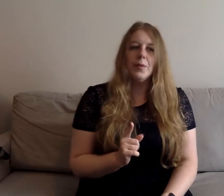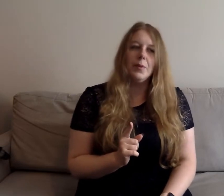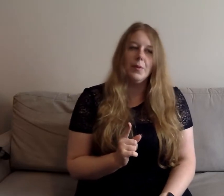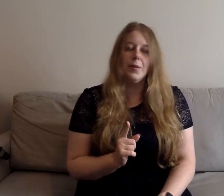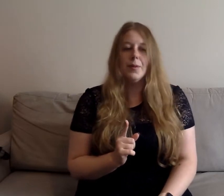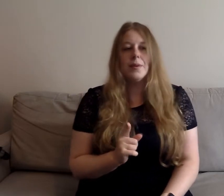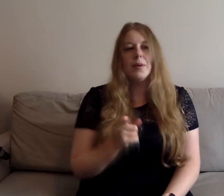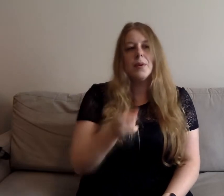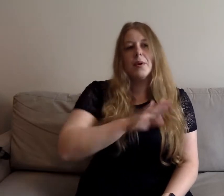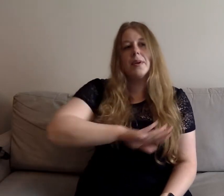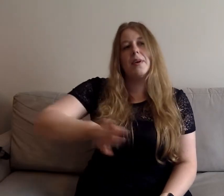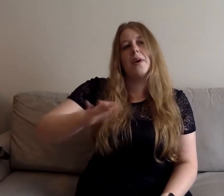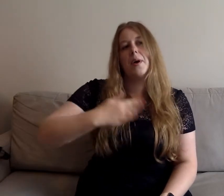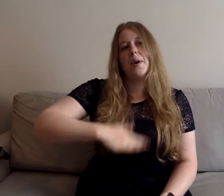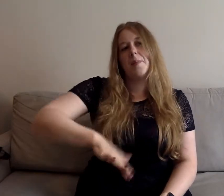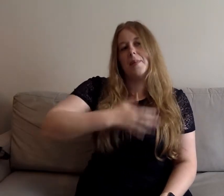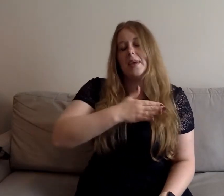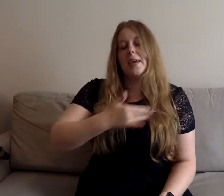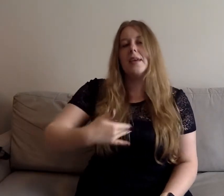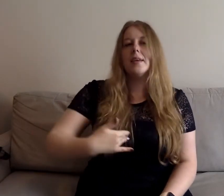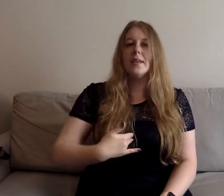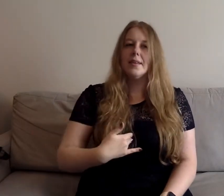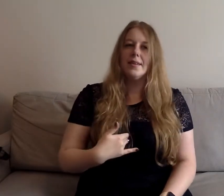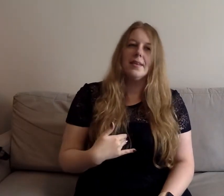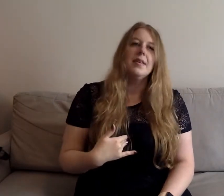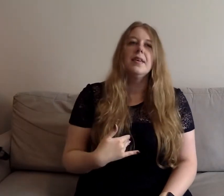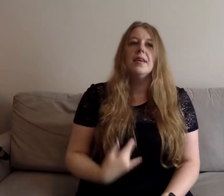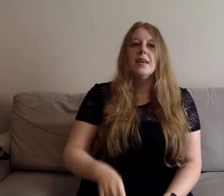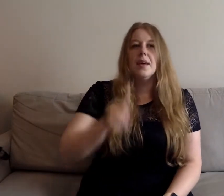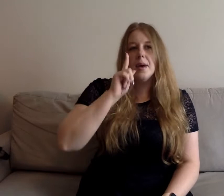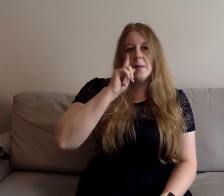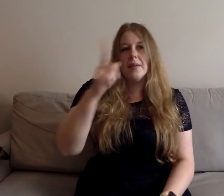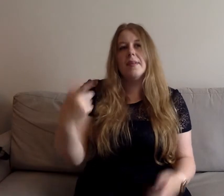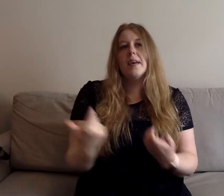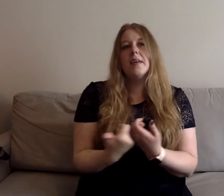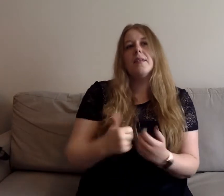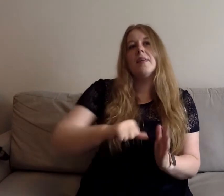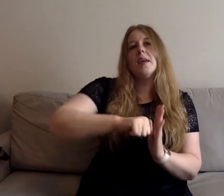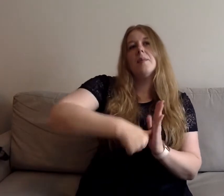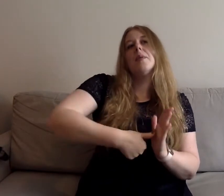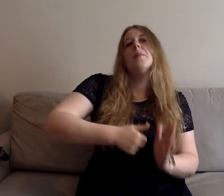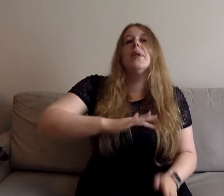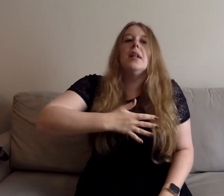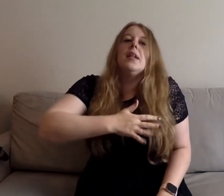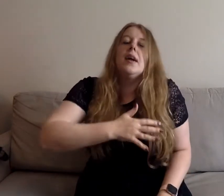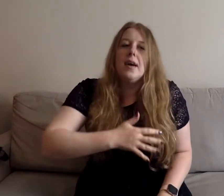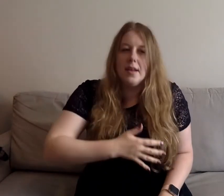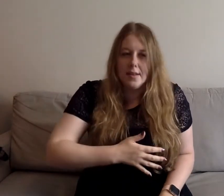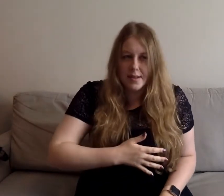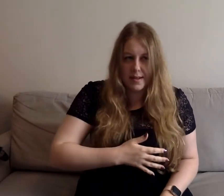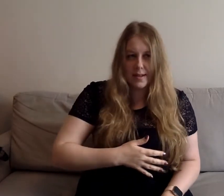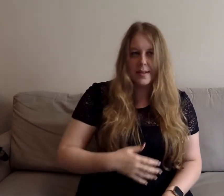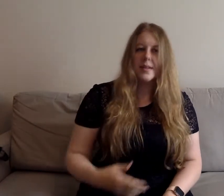You don't want to hurt me, yeah, yeah See how deep the word lies, yeah,